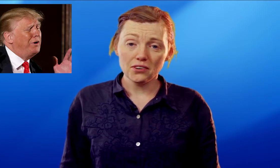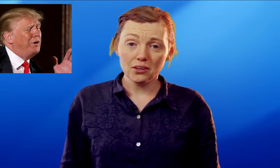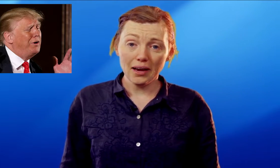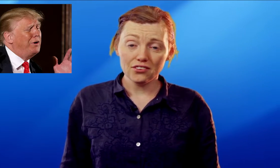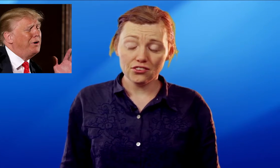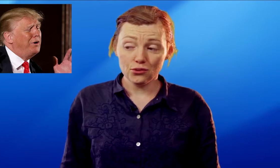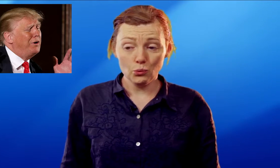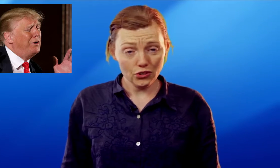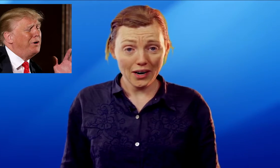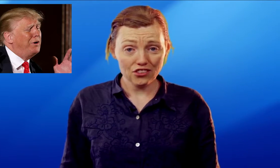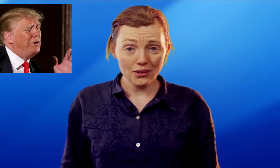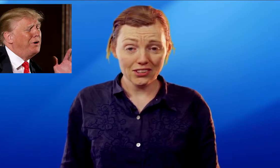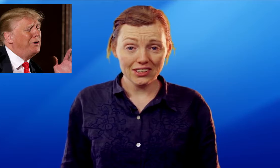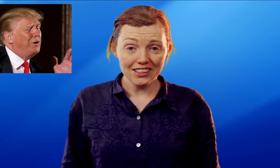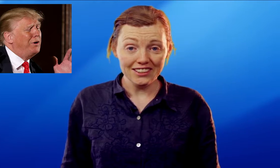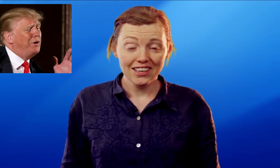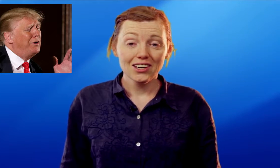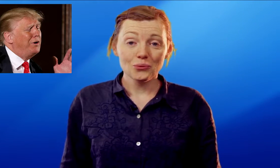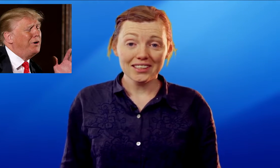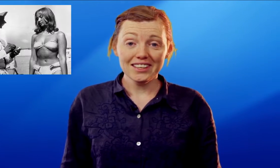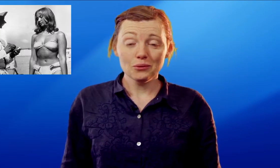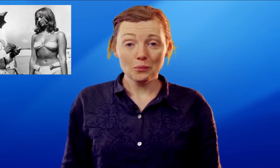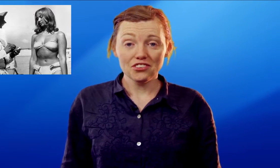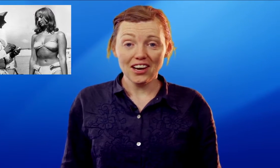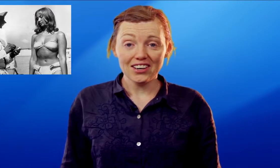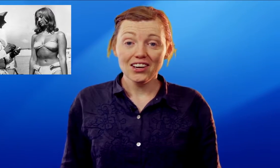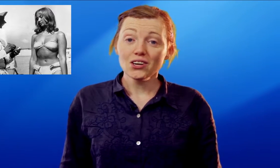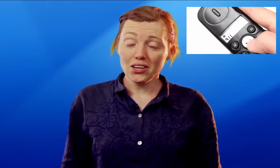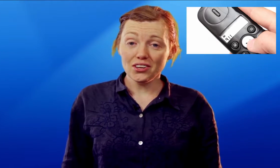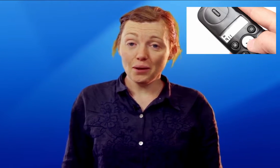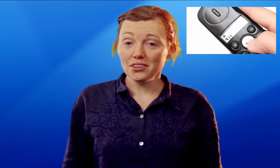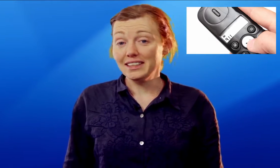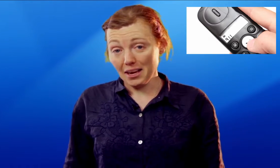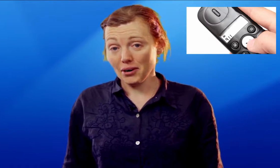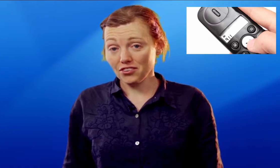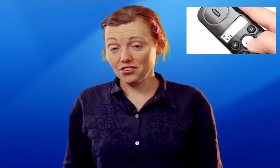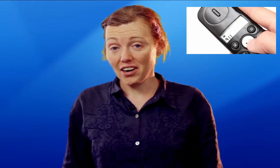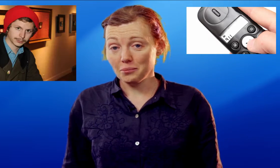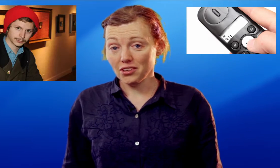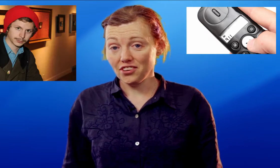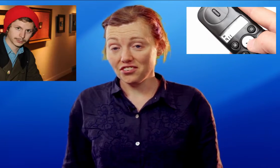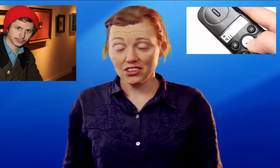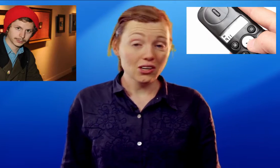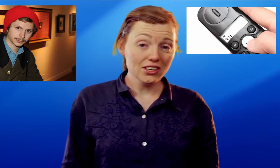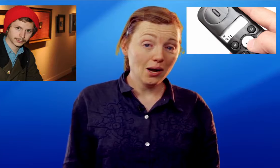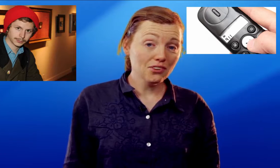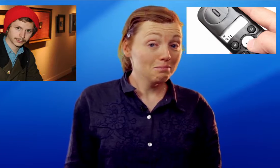subjecting passengers to weird rants about Hillary Clinton, regulating women's attire, calling the cops on gay parents for child molestation, calling the cops on